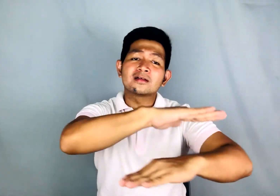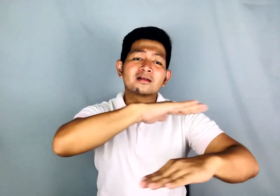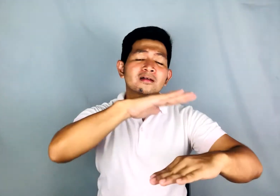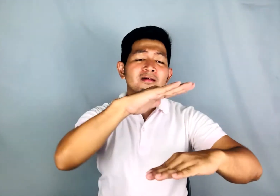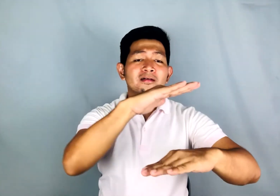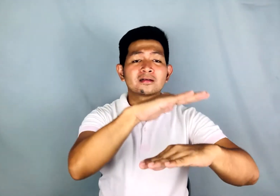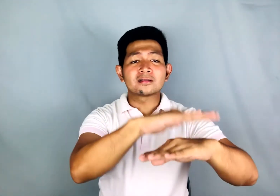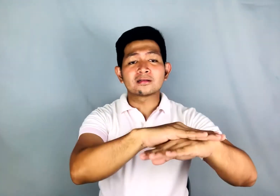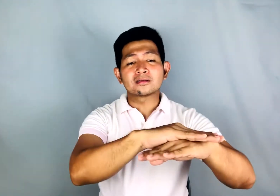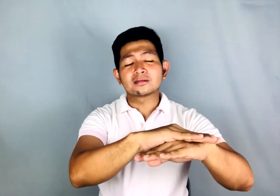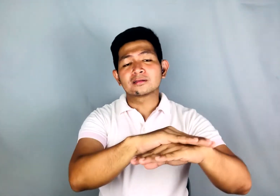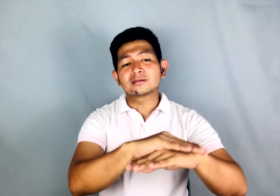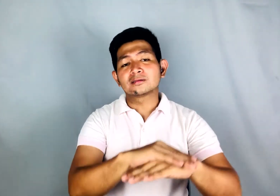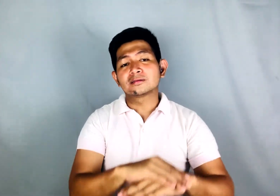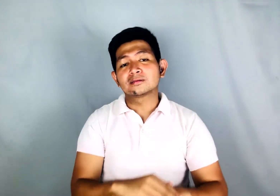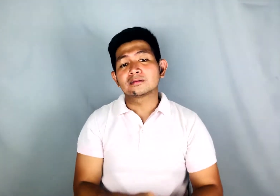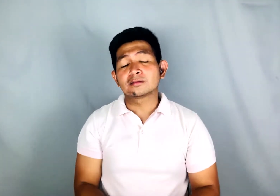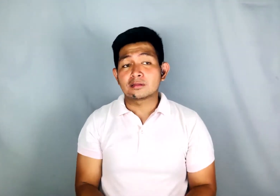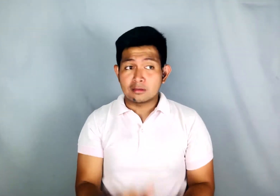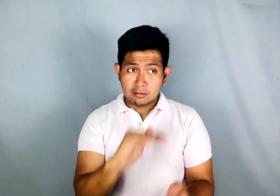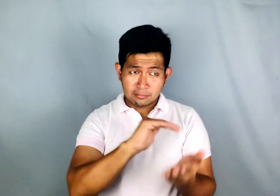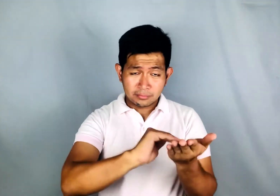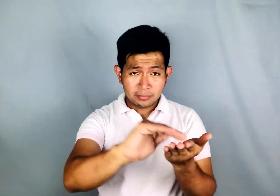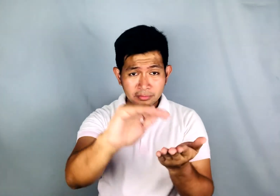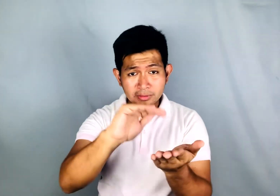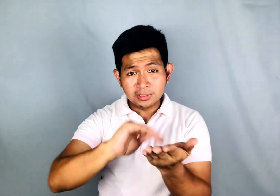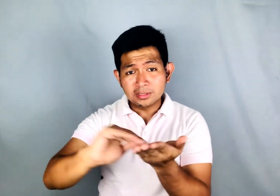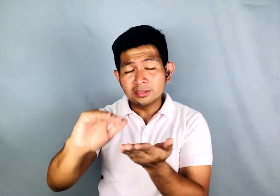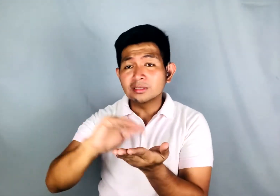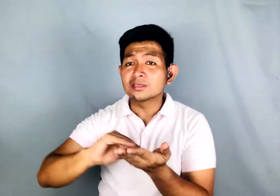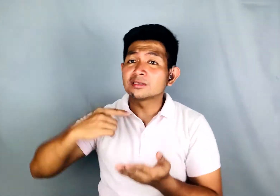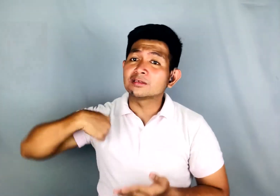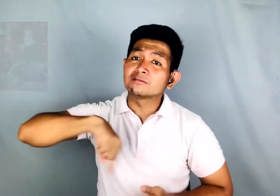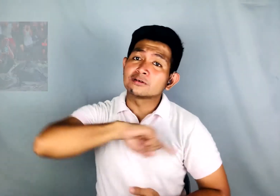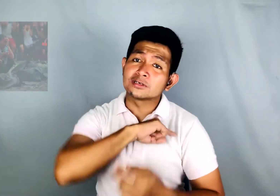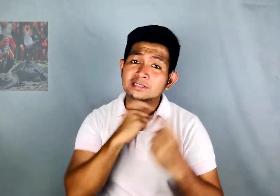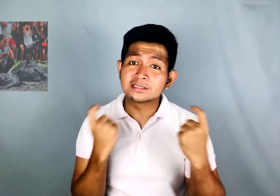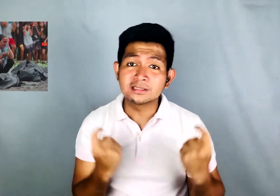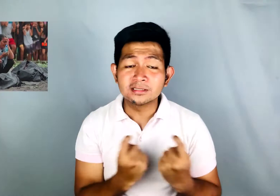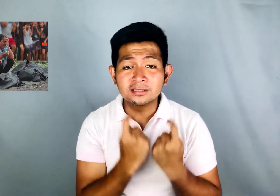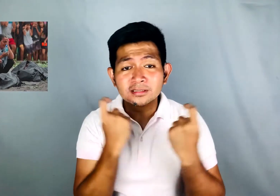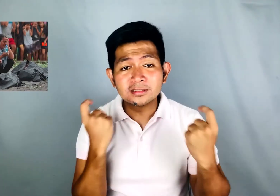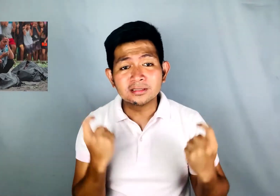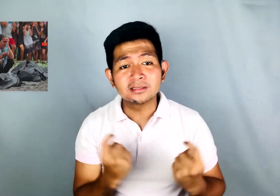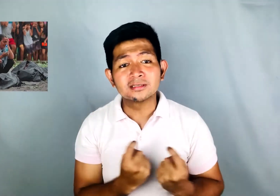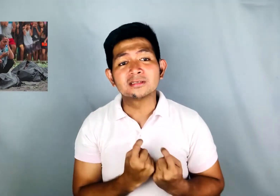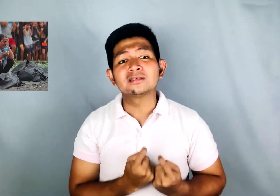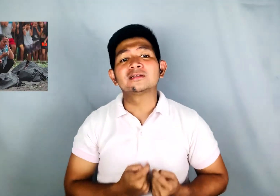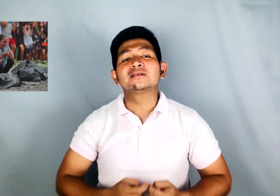Forgive our sin and heal our broken